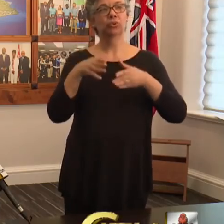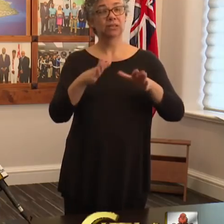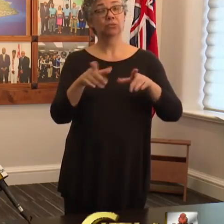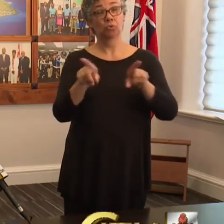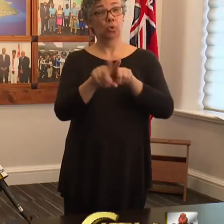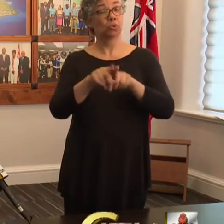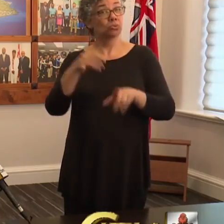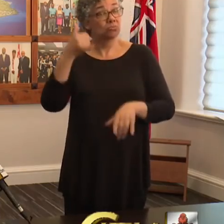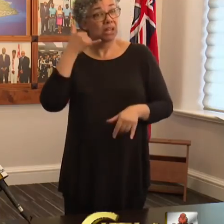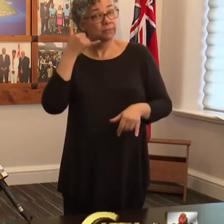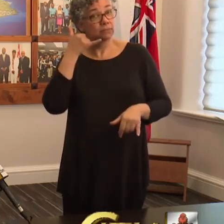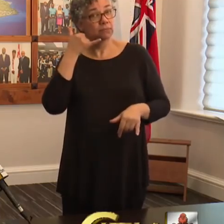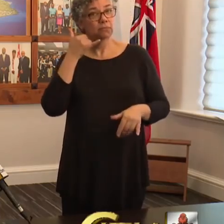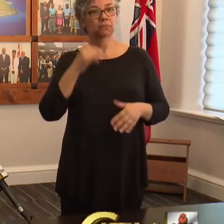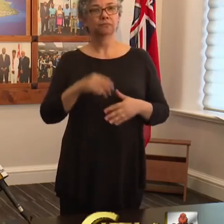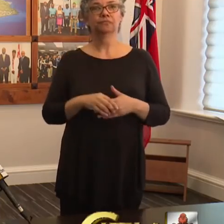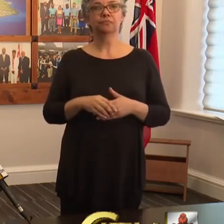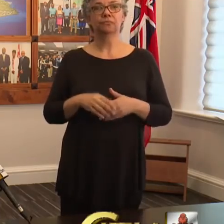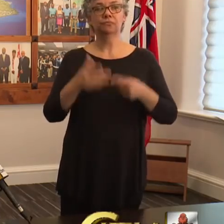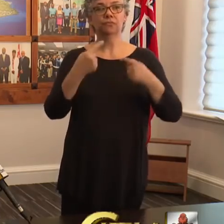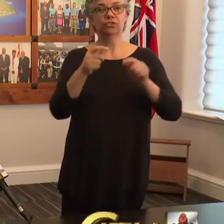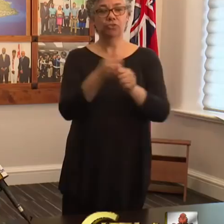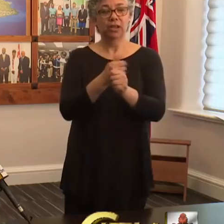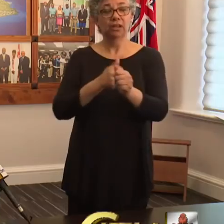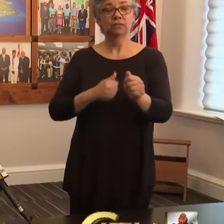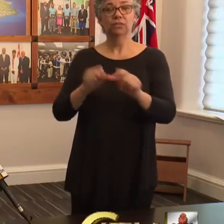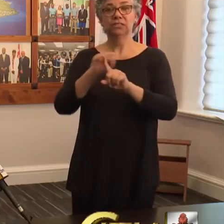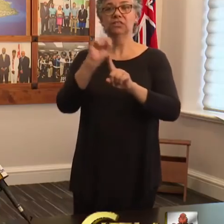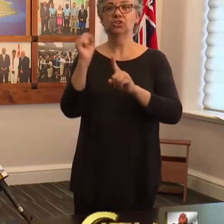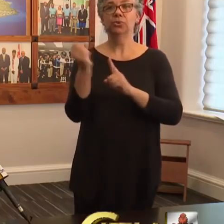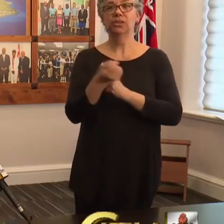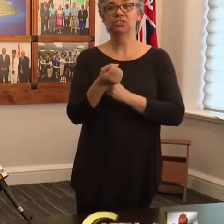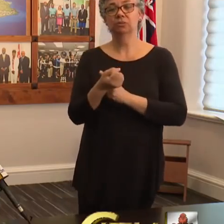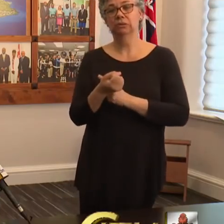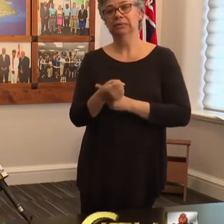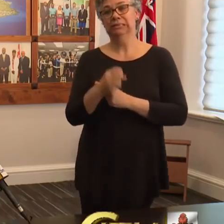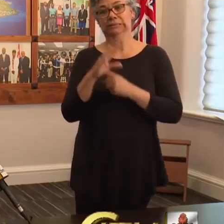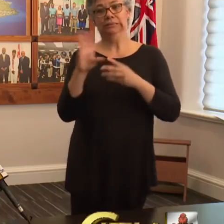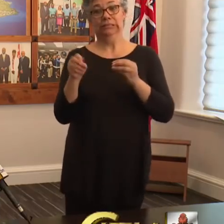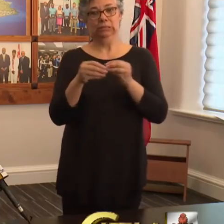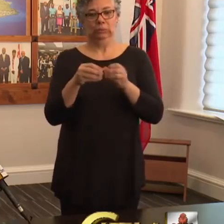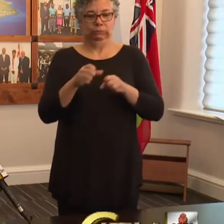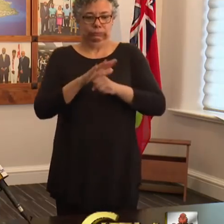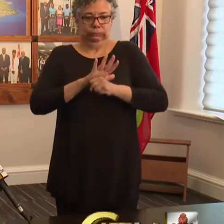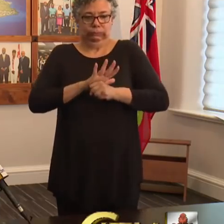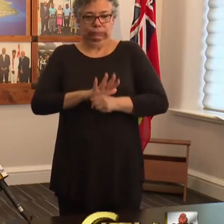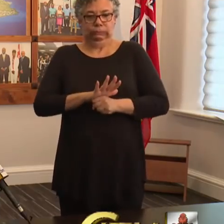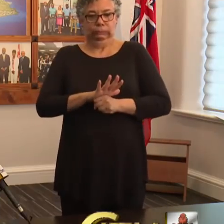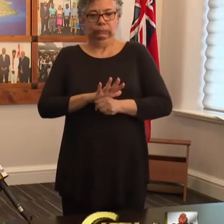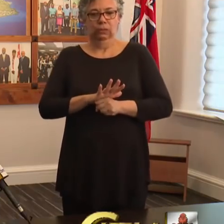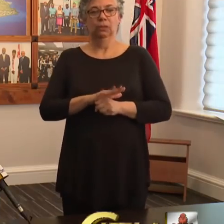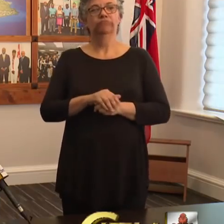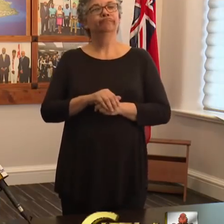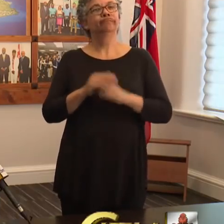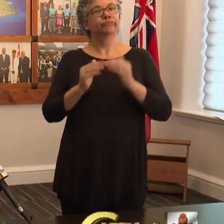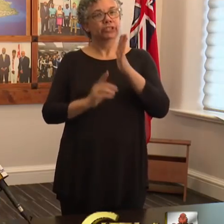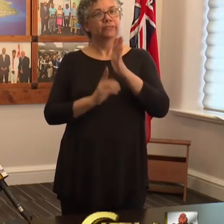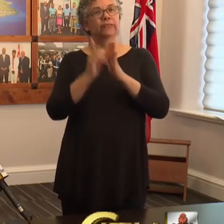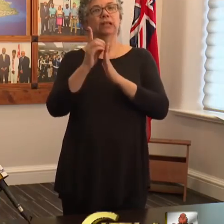telephone. Try to avoid situations that cause added stress. structure your day.